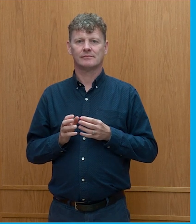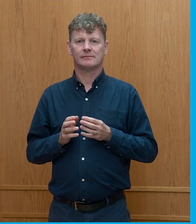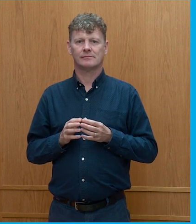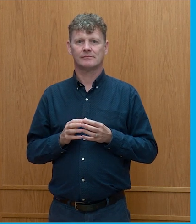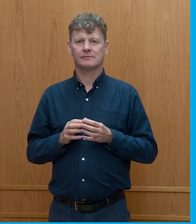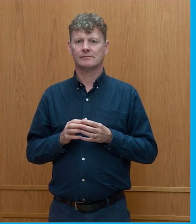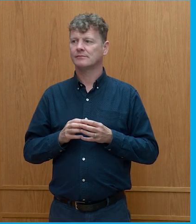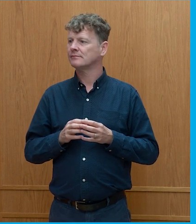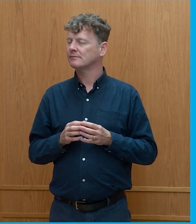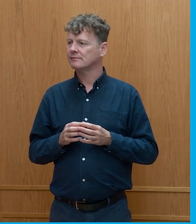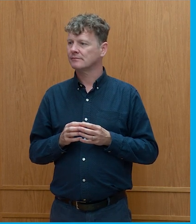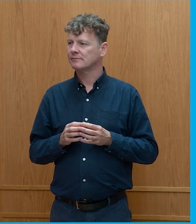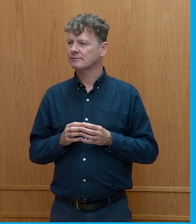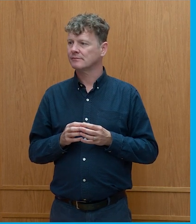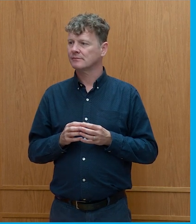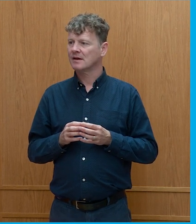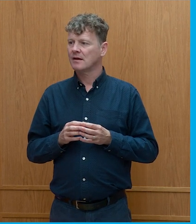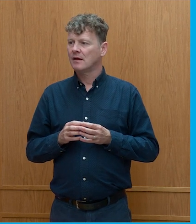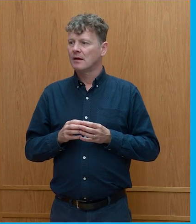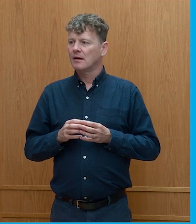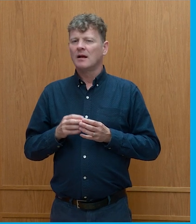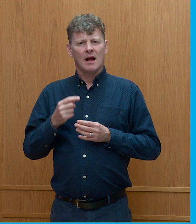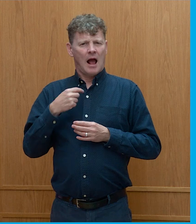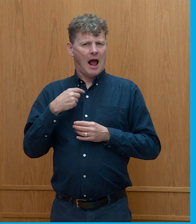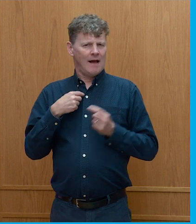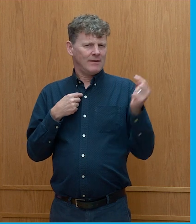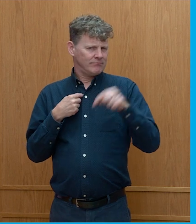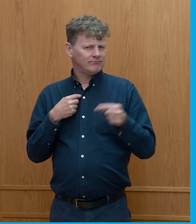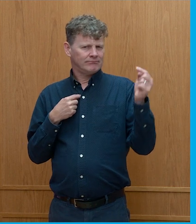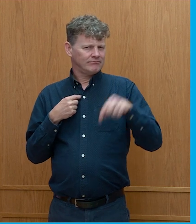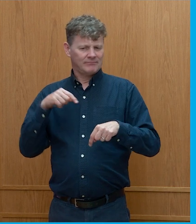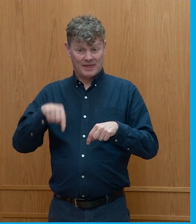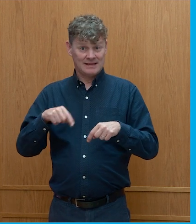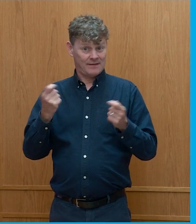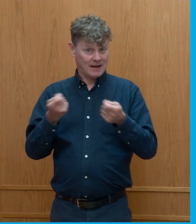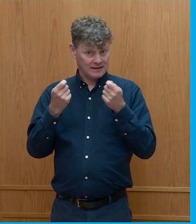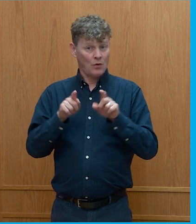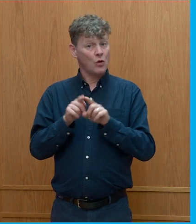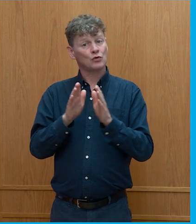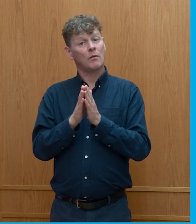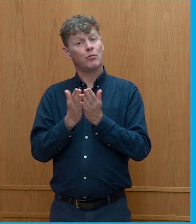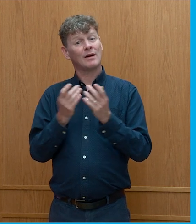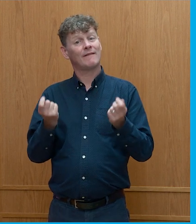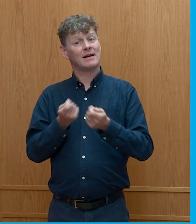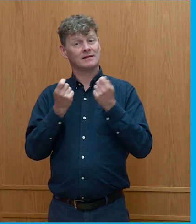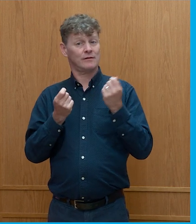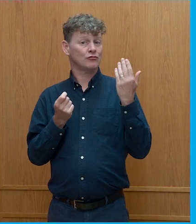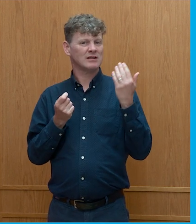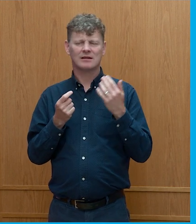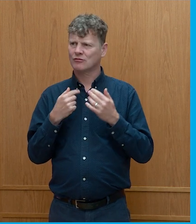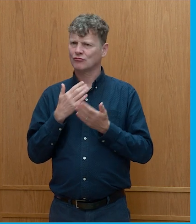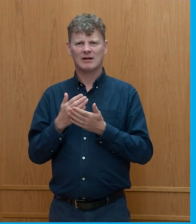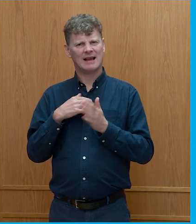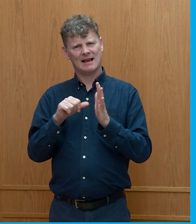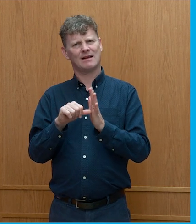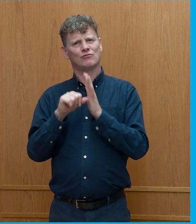hello um i i've attended a number of events at this festival and the book festival recently and i've been so impressed by experts